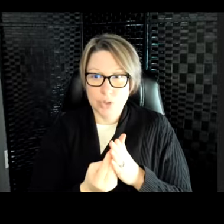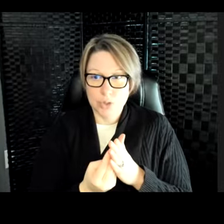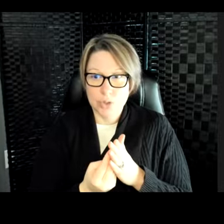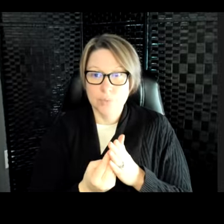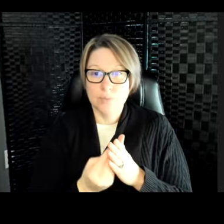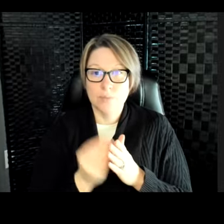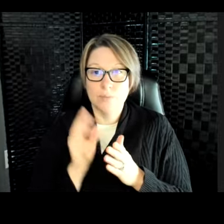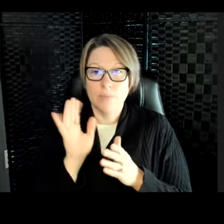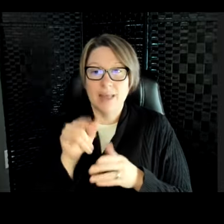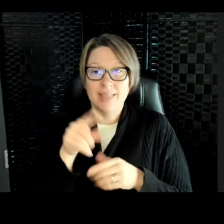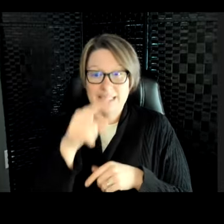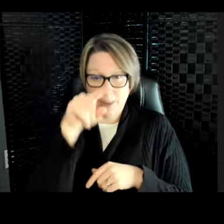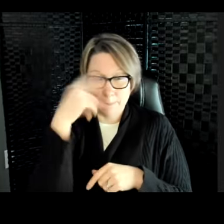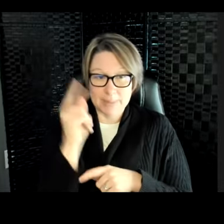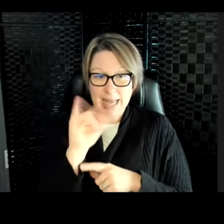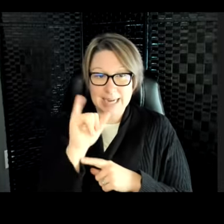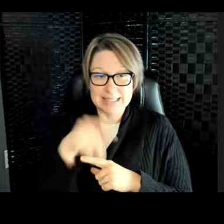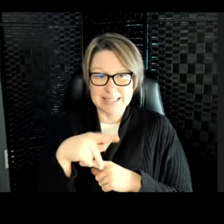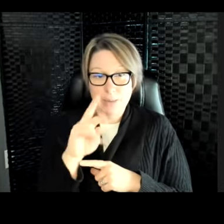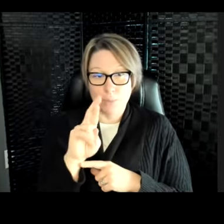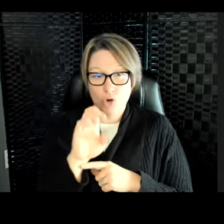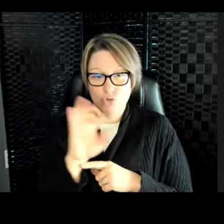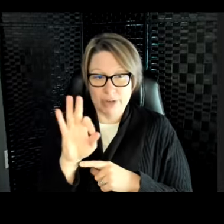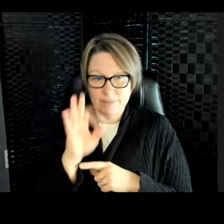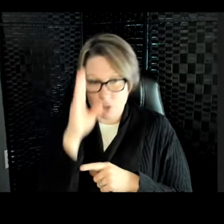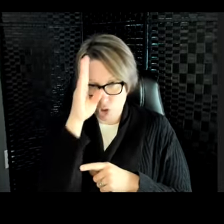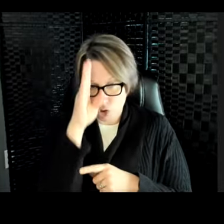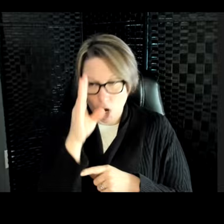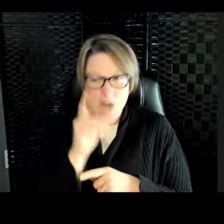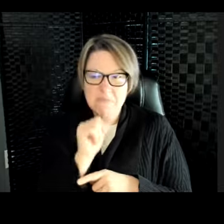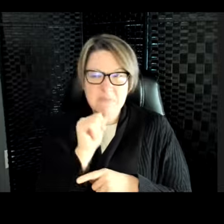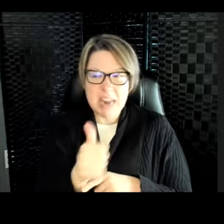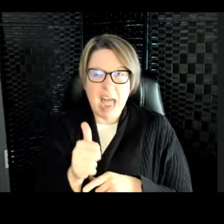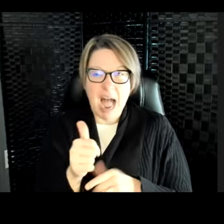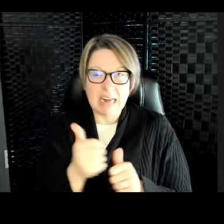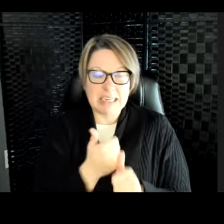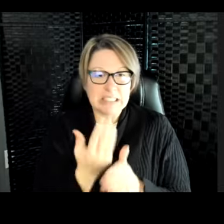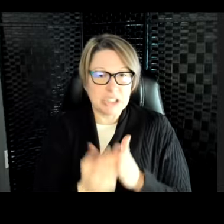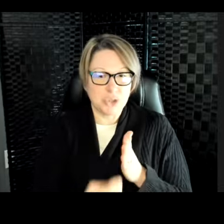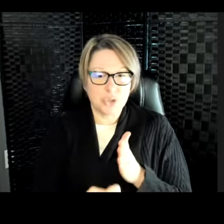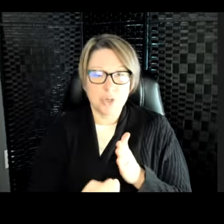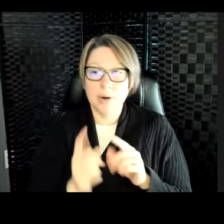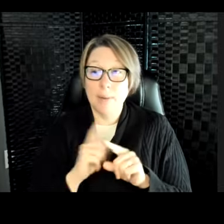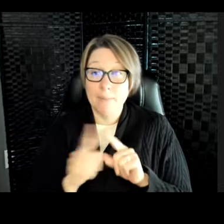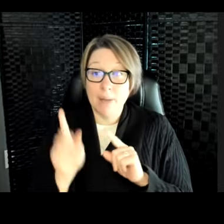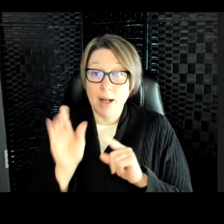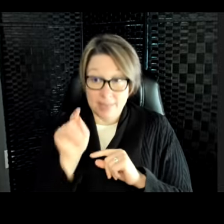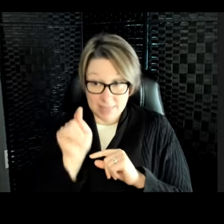that is a black tip reef shark. And they are not endangered, but this, there you are. This one